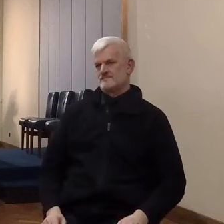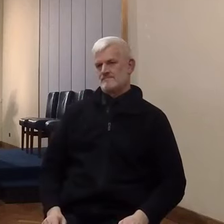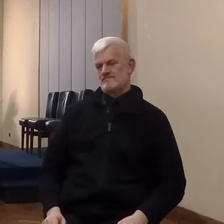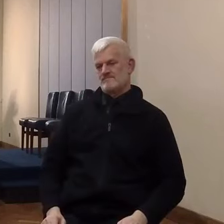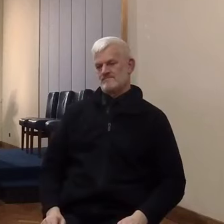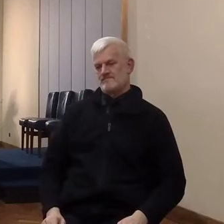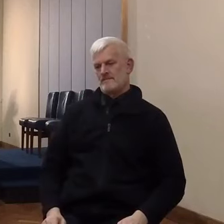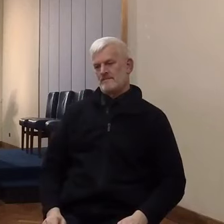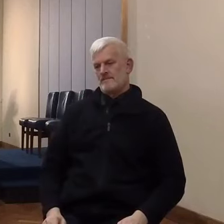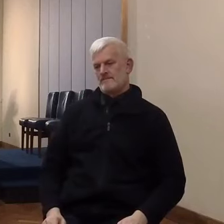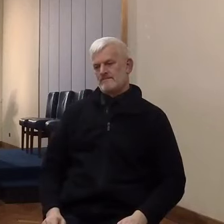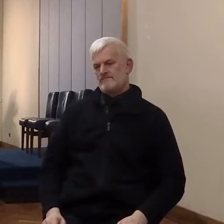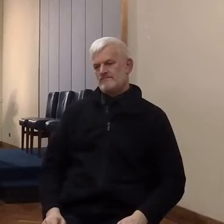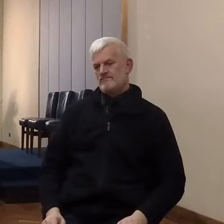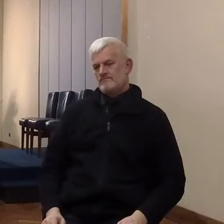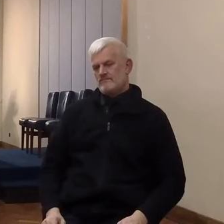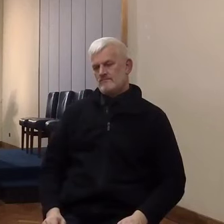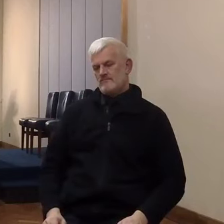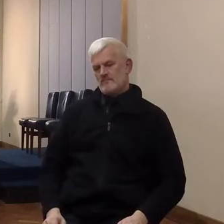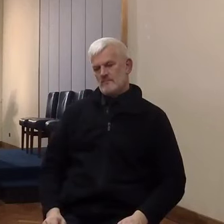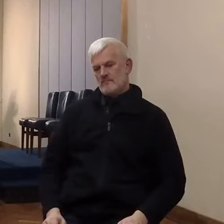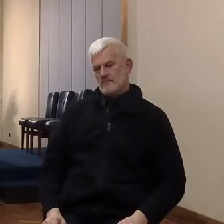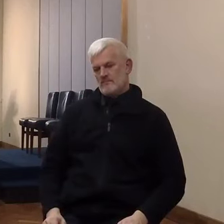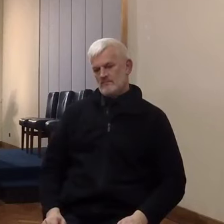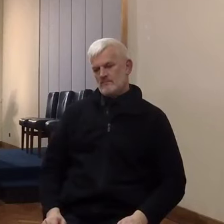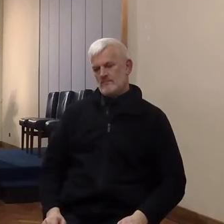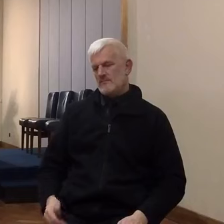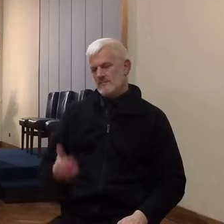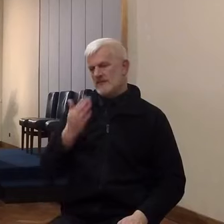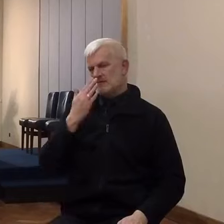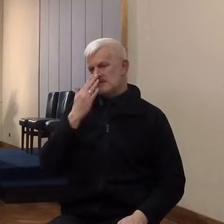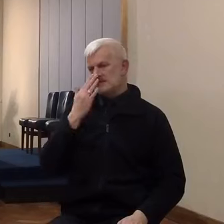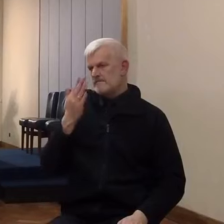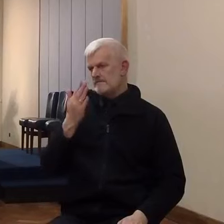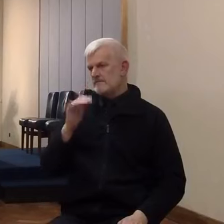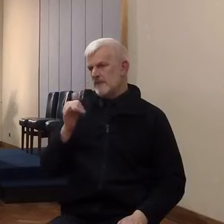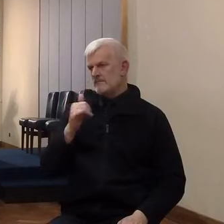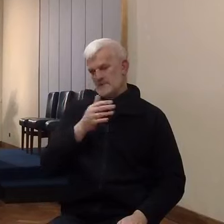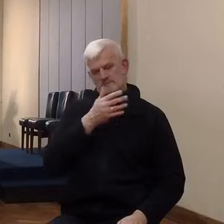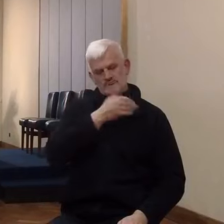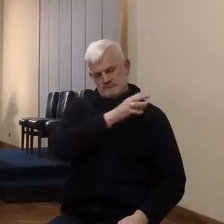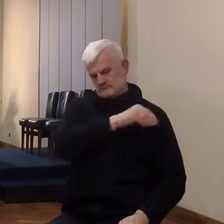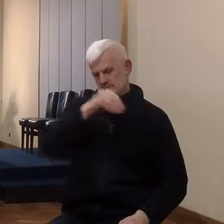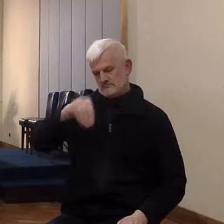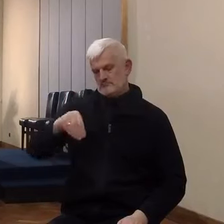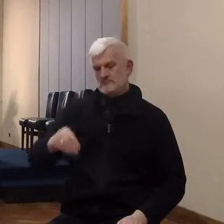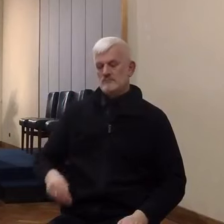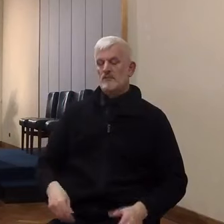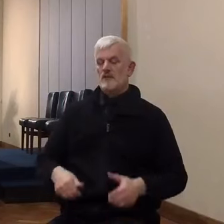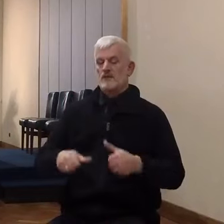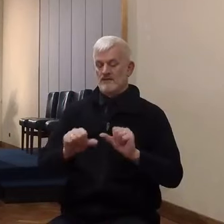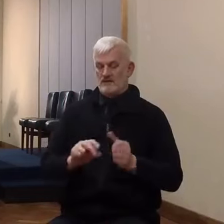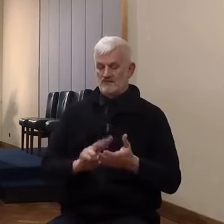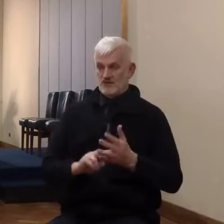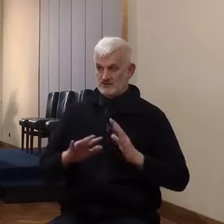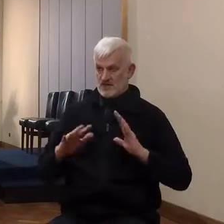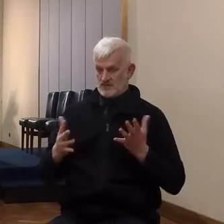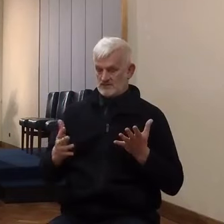style of manner, but it looks like it. And then verse ten, how much she knew. We have